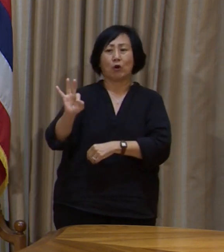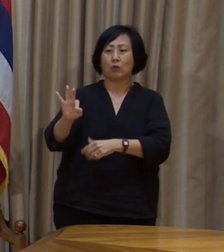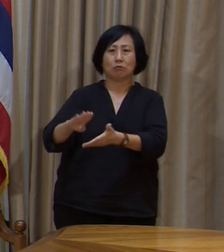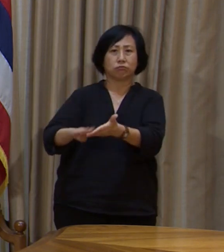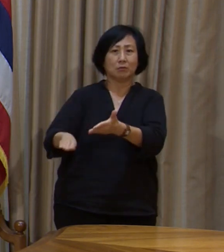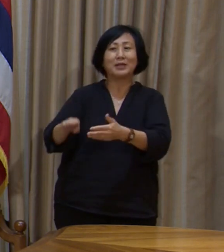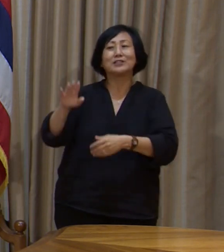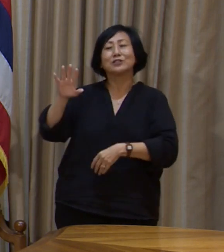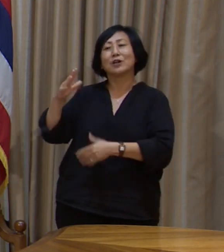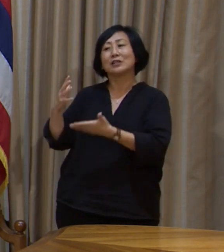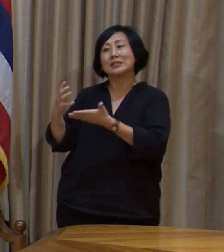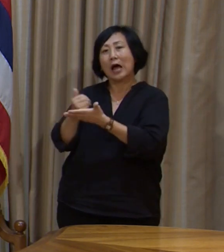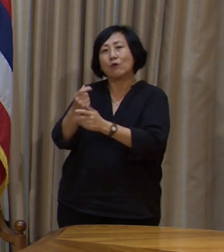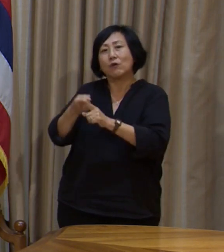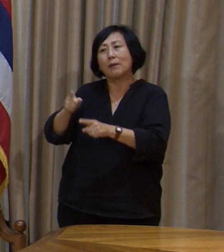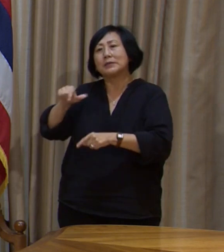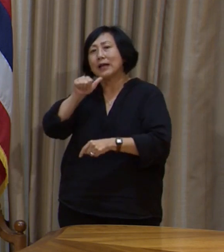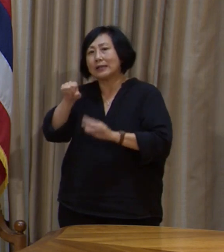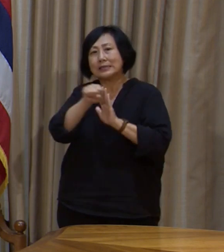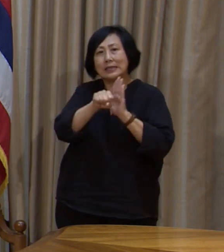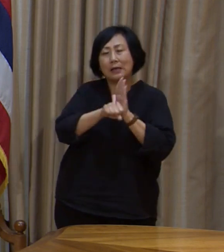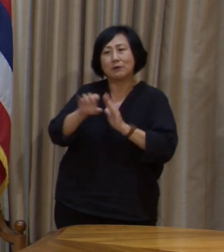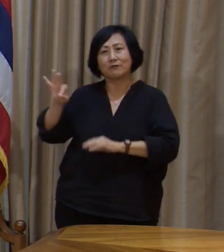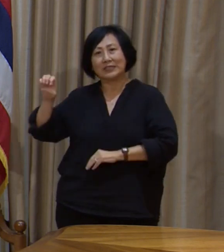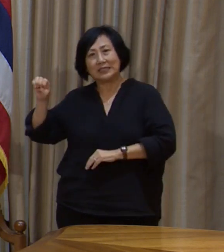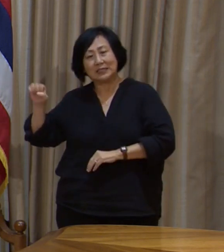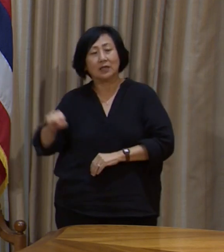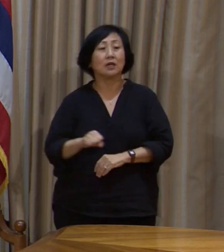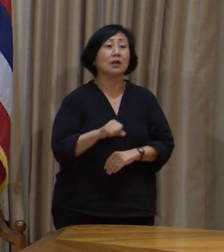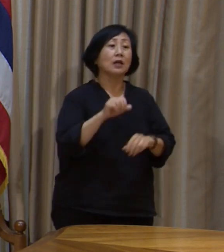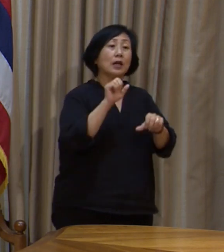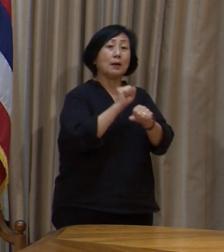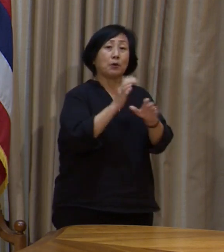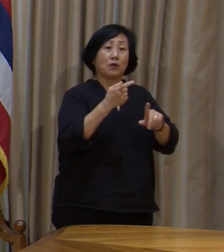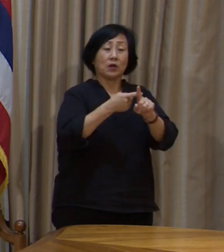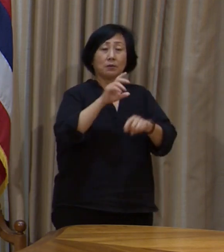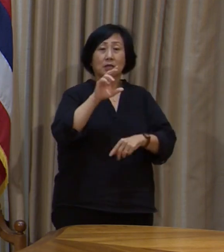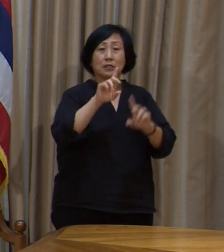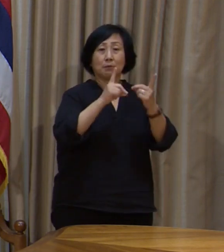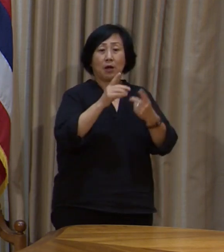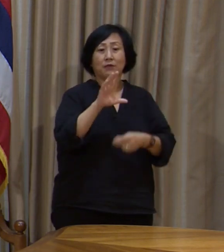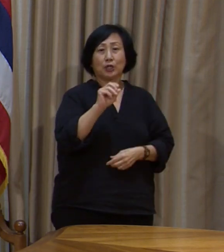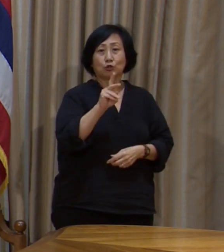the employees in the Department of Commerce and Consumer Affairs would be exempted.